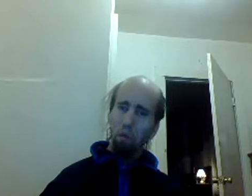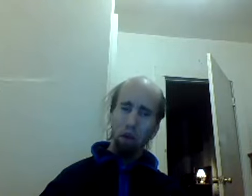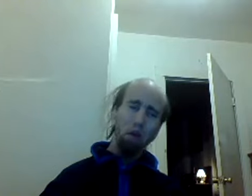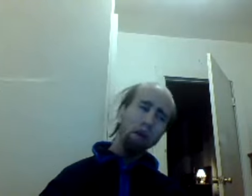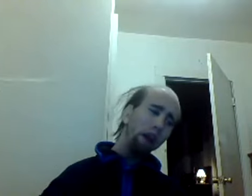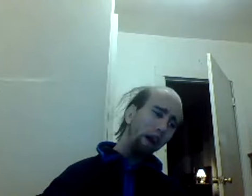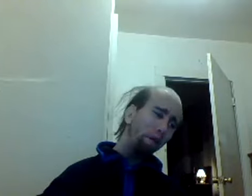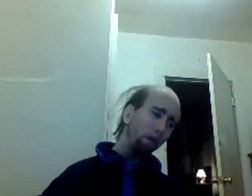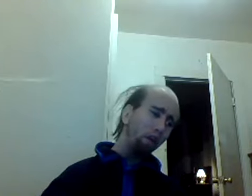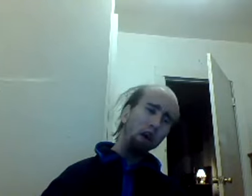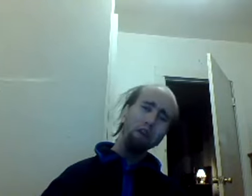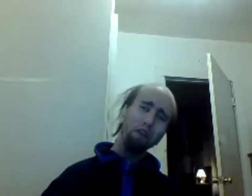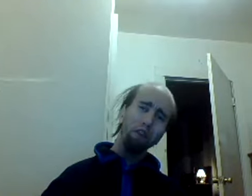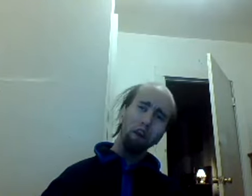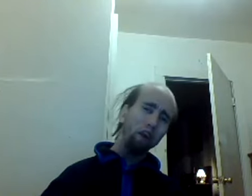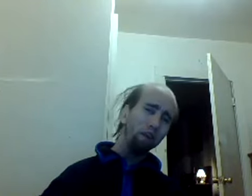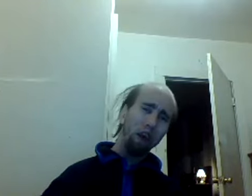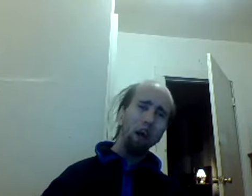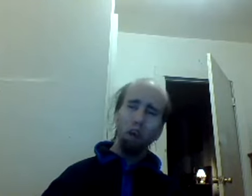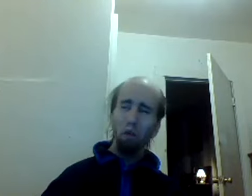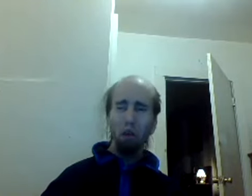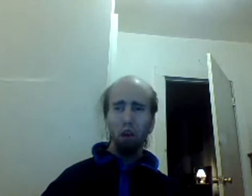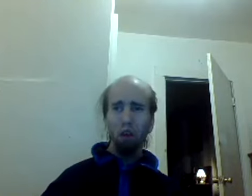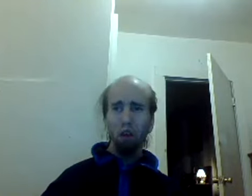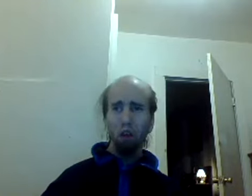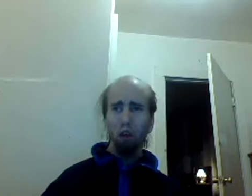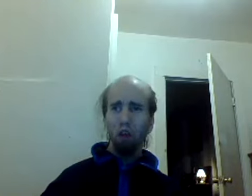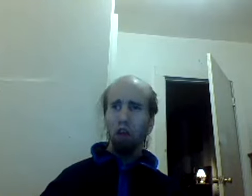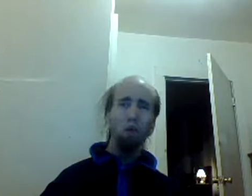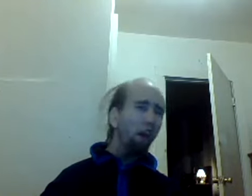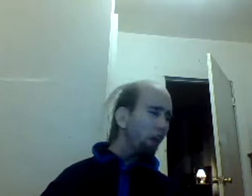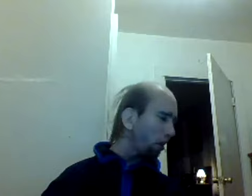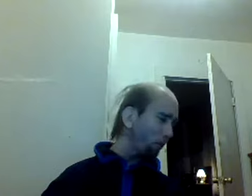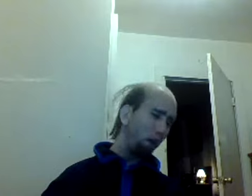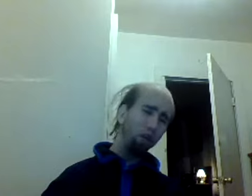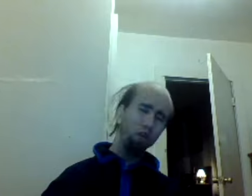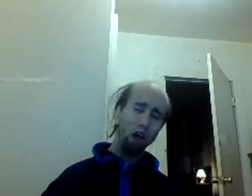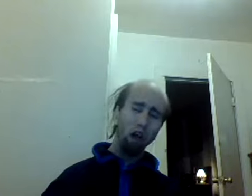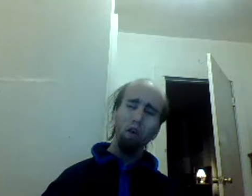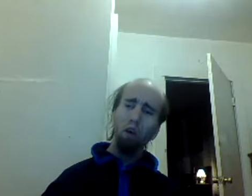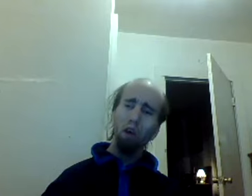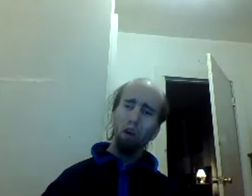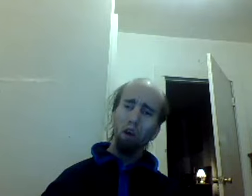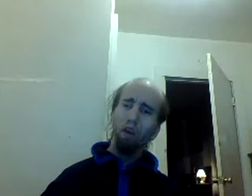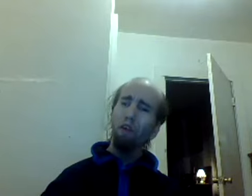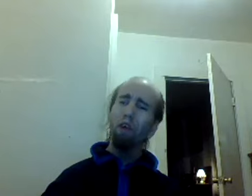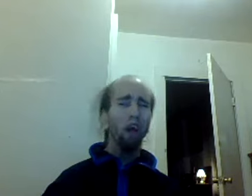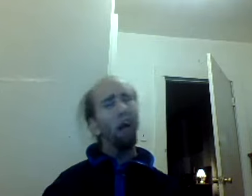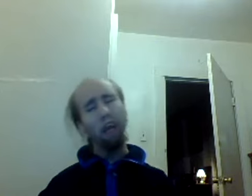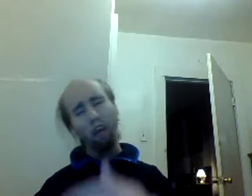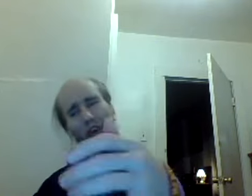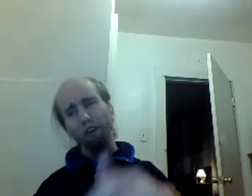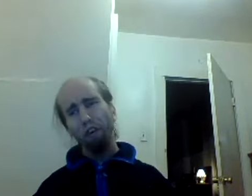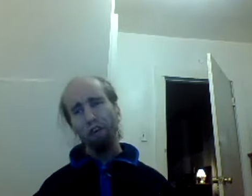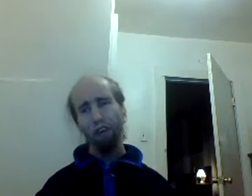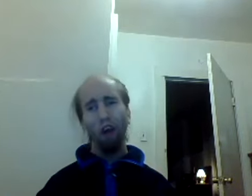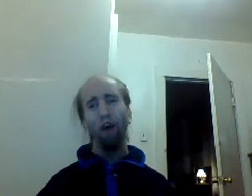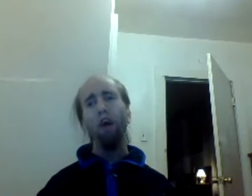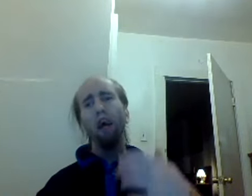but you can't ever touch the things that I do you can't touch my style just like I can't touch your style